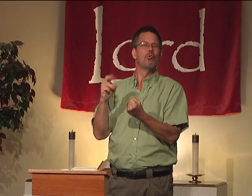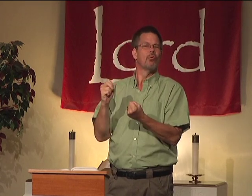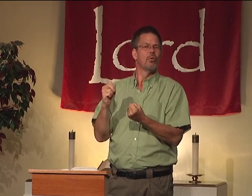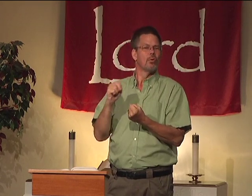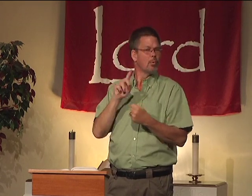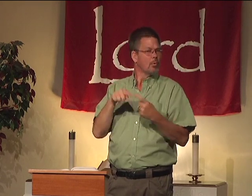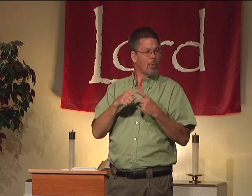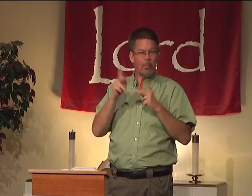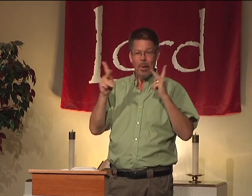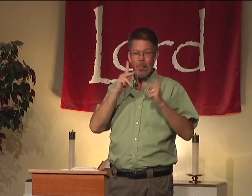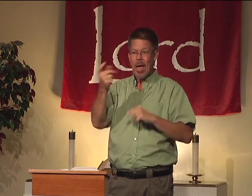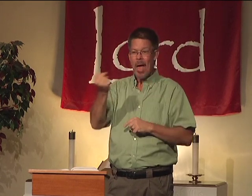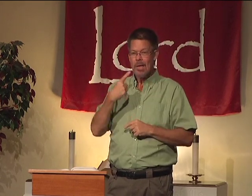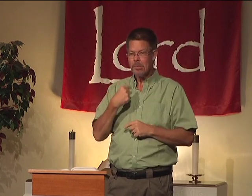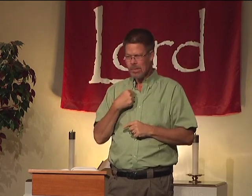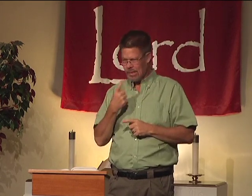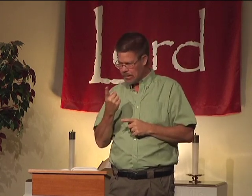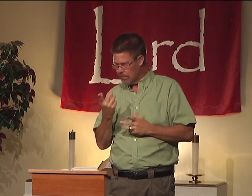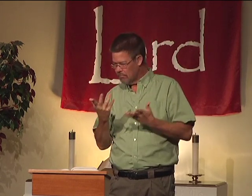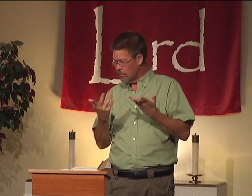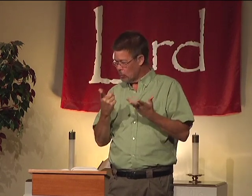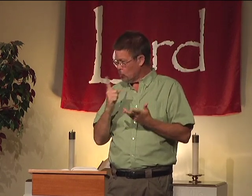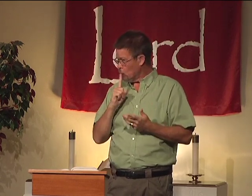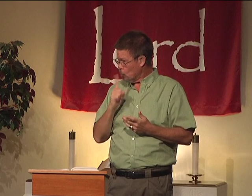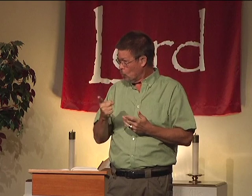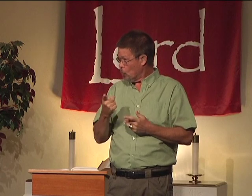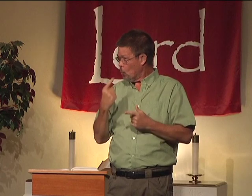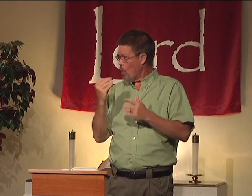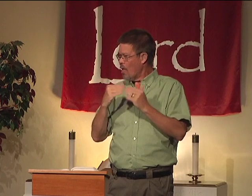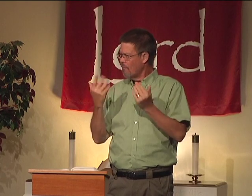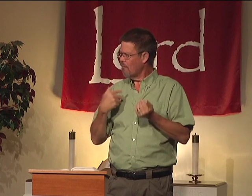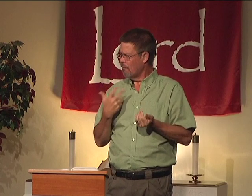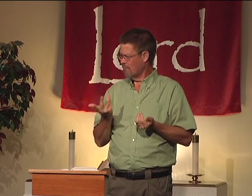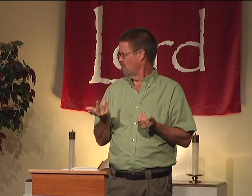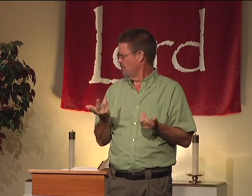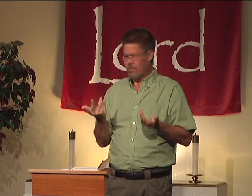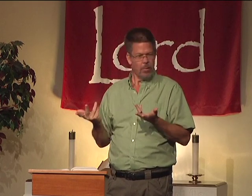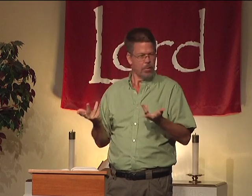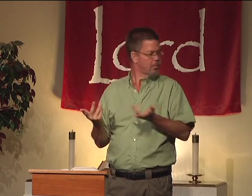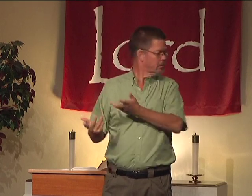confident hope. When people ask me, are you sure you're going to go to heaven?